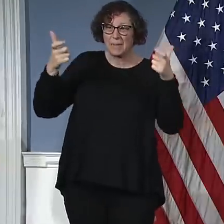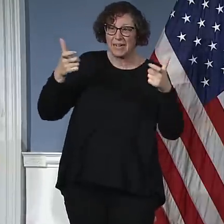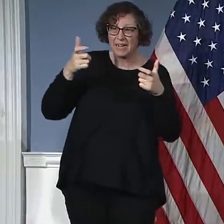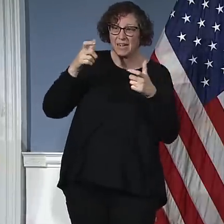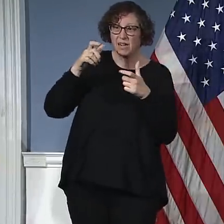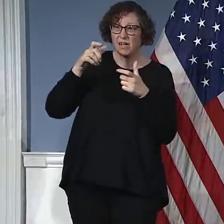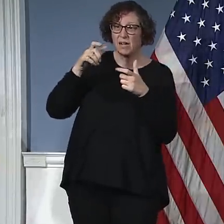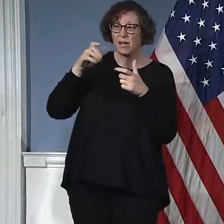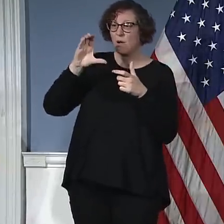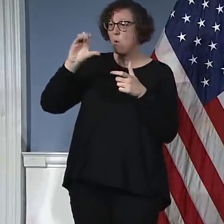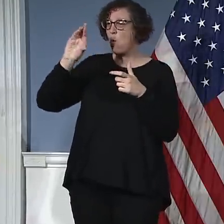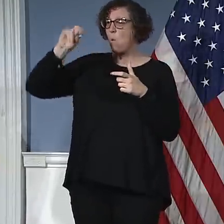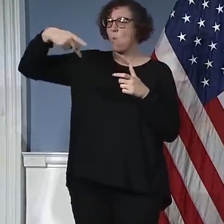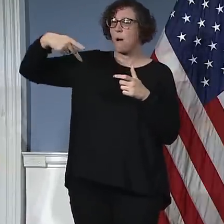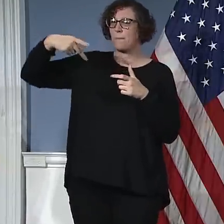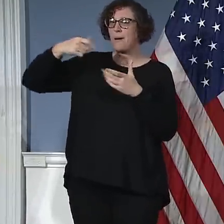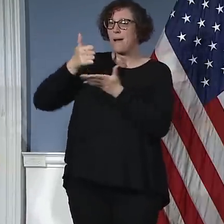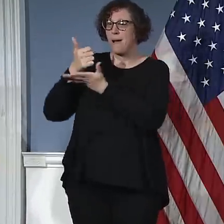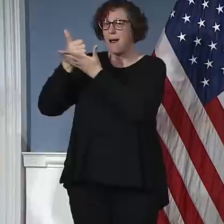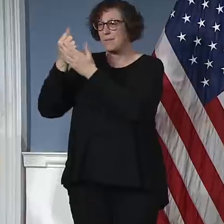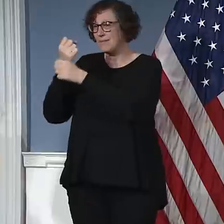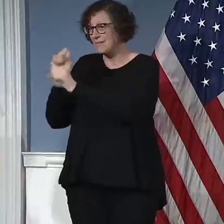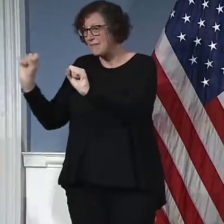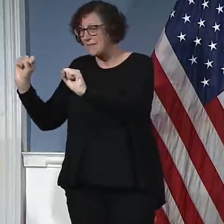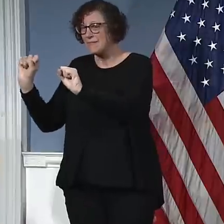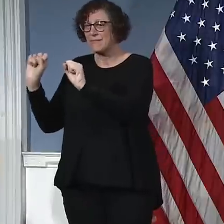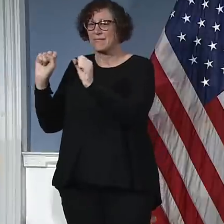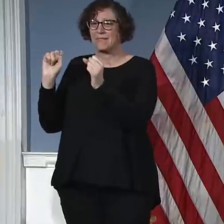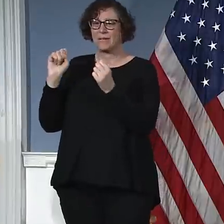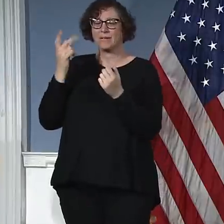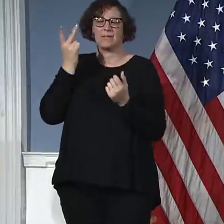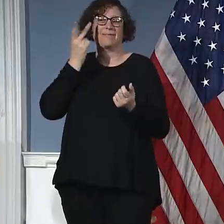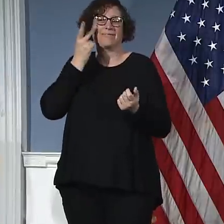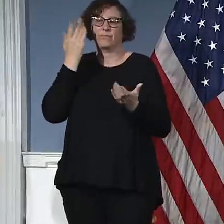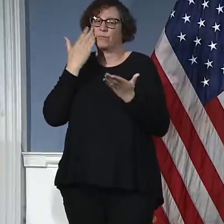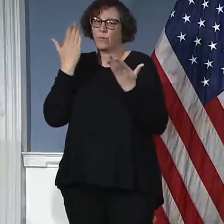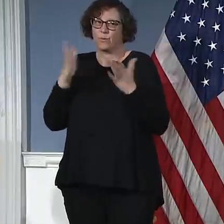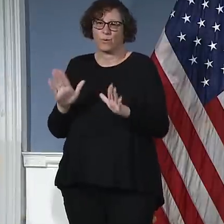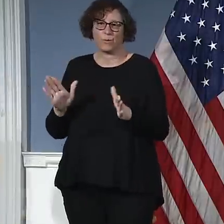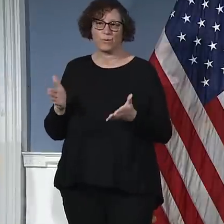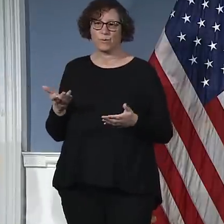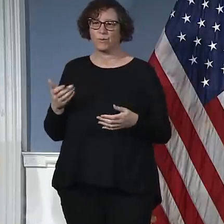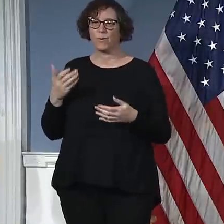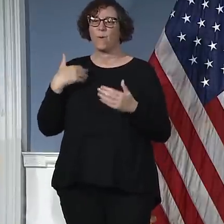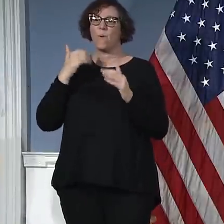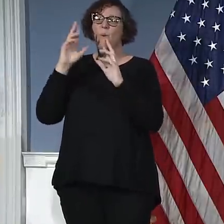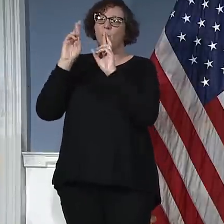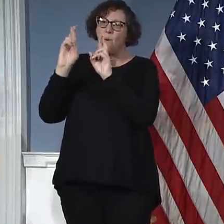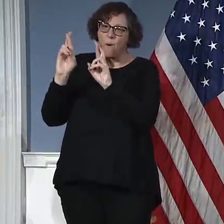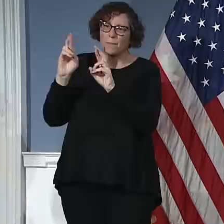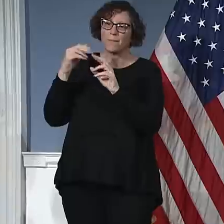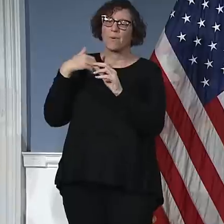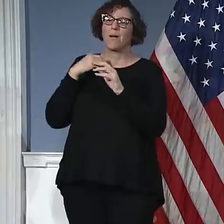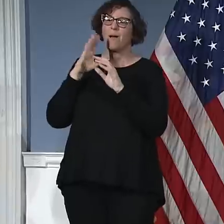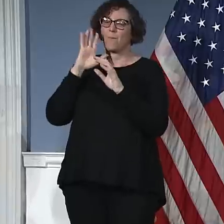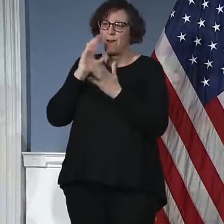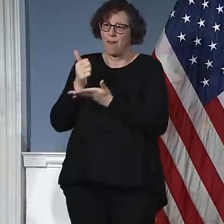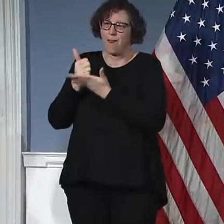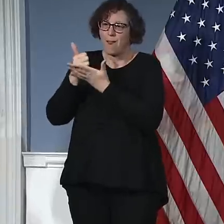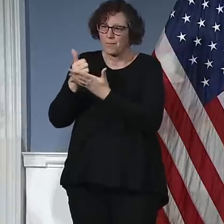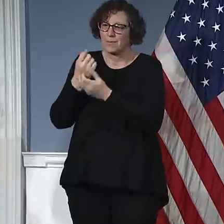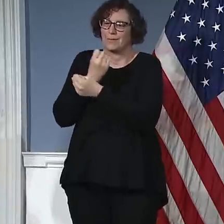relief program for people in need? So hopefully, hopefully, you'll see some relief for small business in this next stimulus.